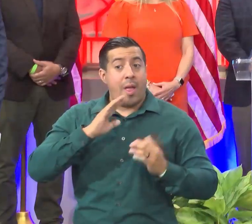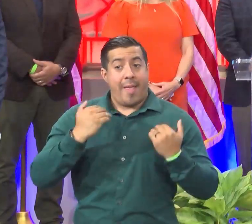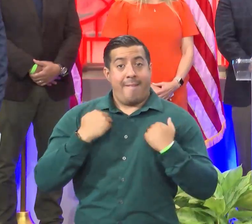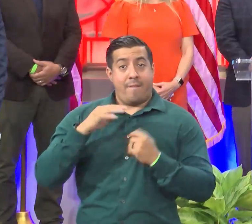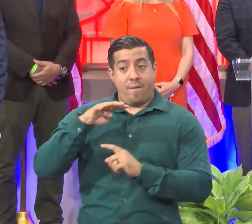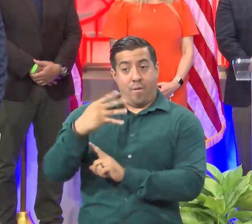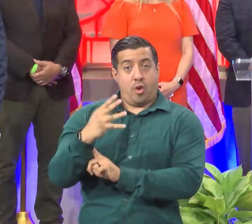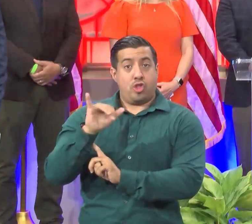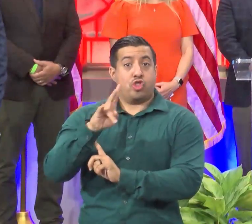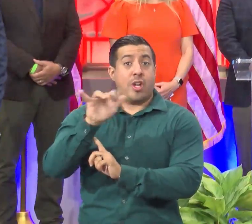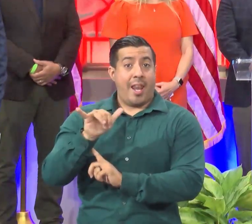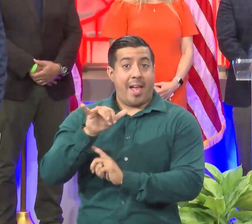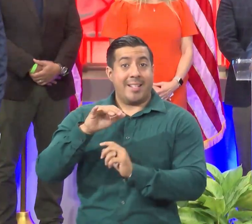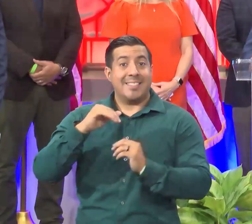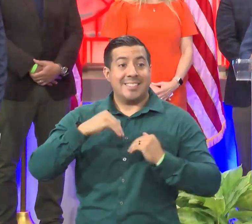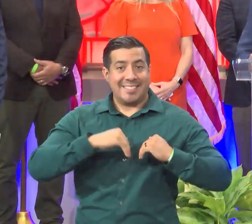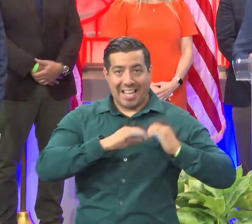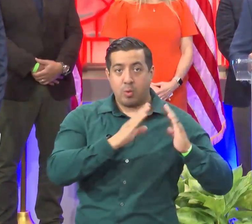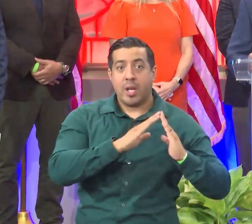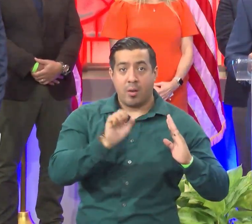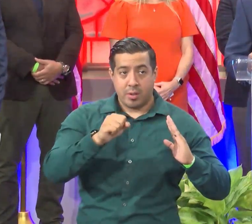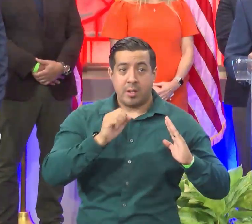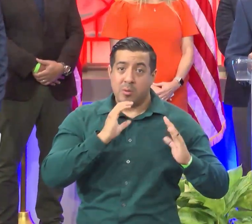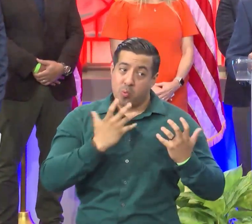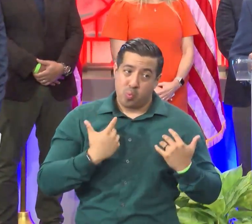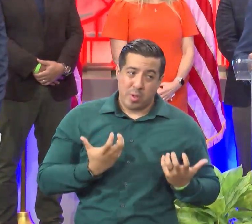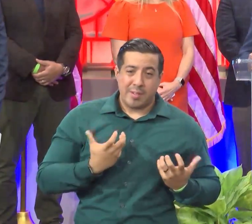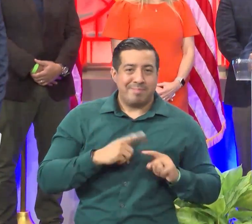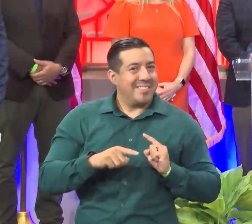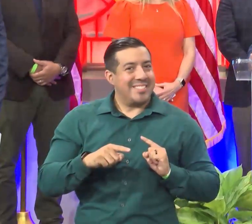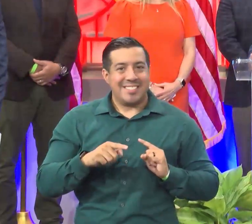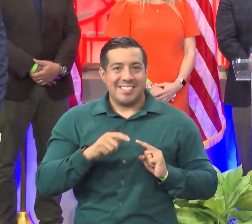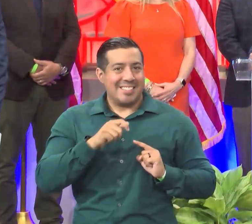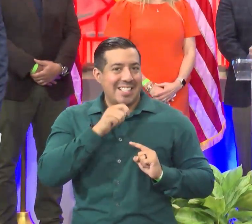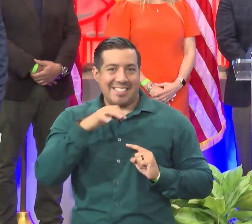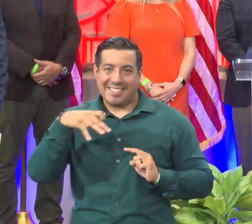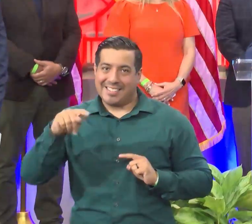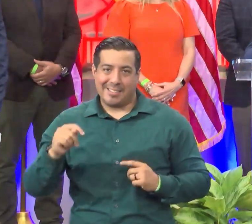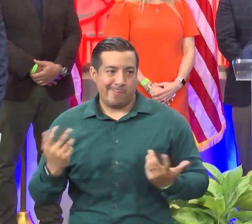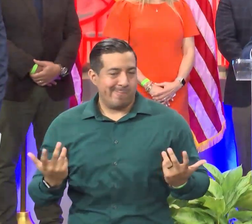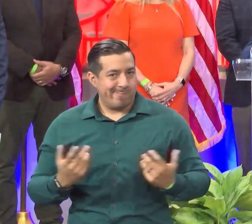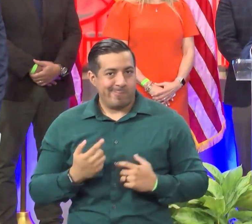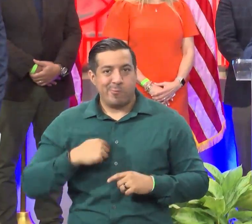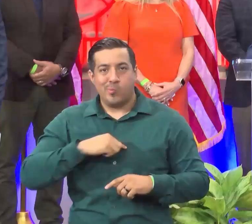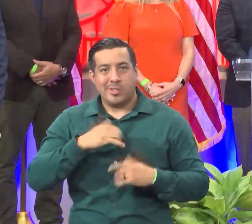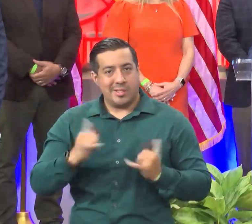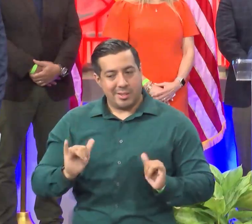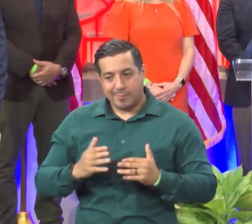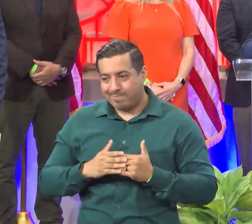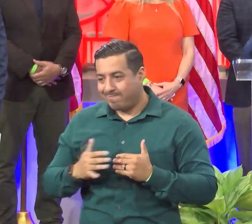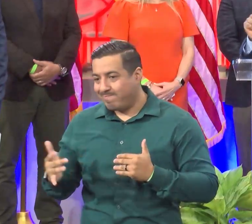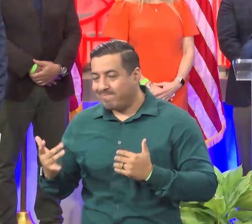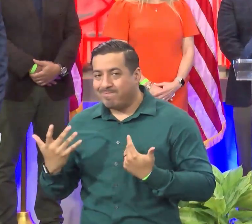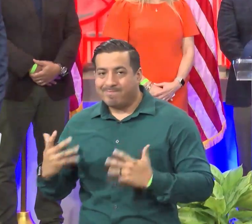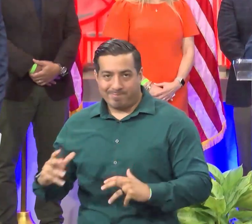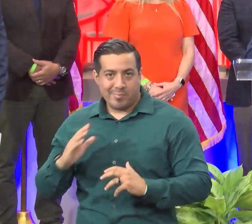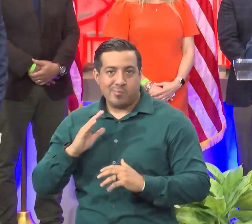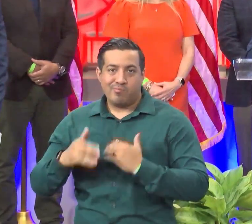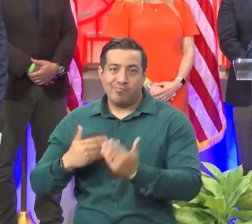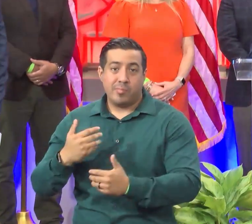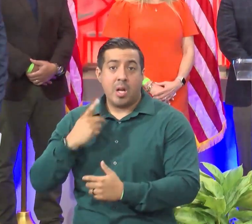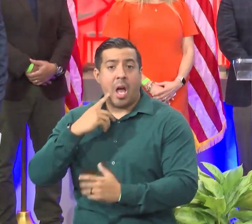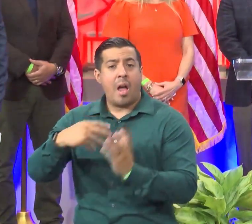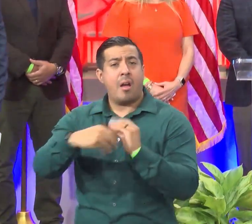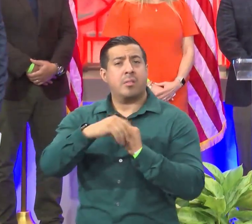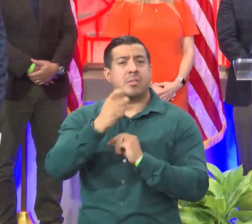celebration downtown, we're not just yet there, and however, we are still moving forward. I will add something